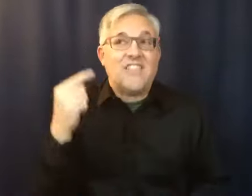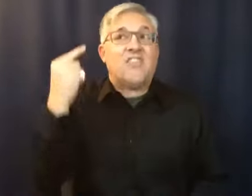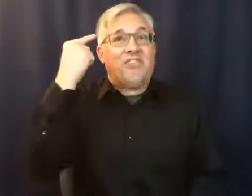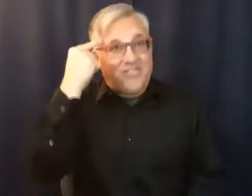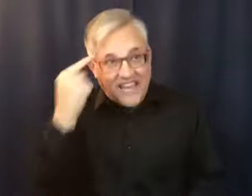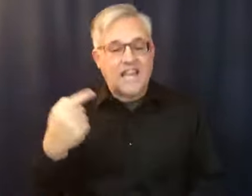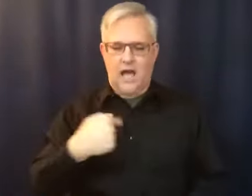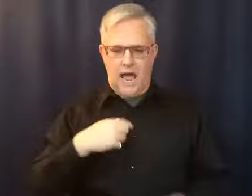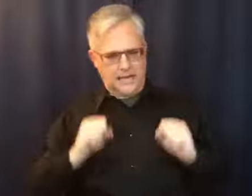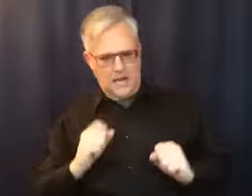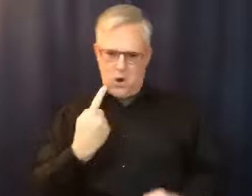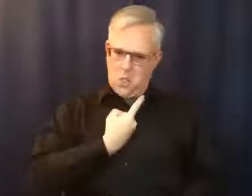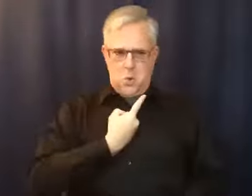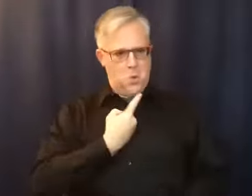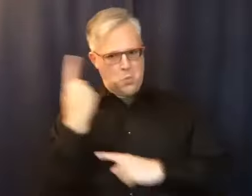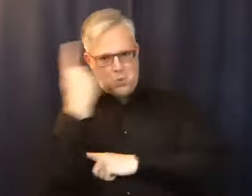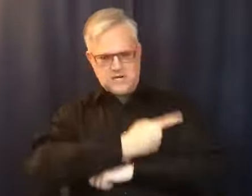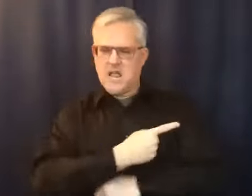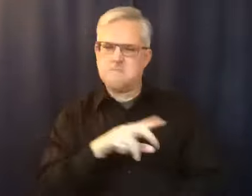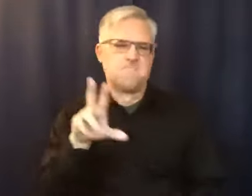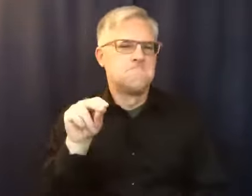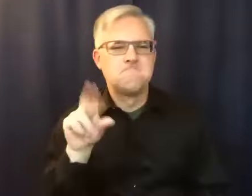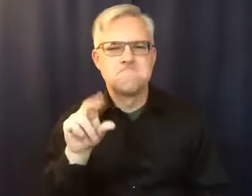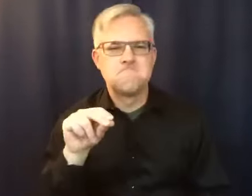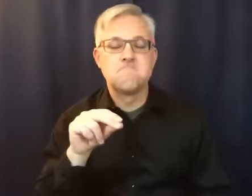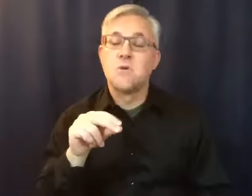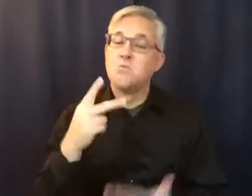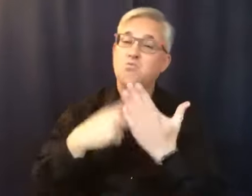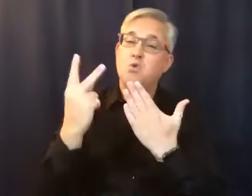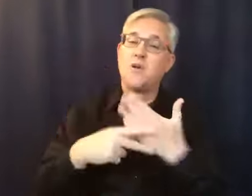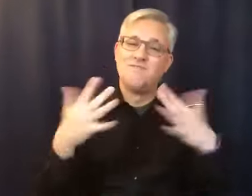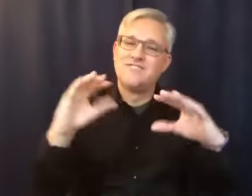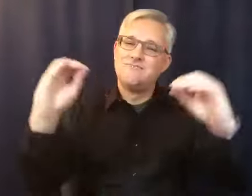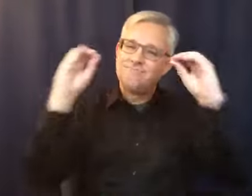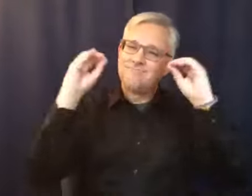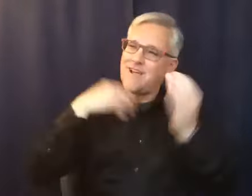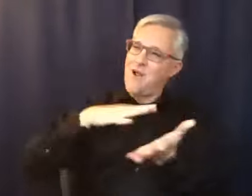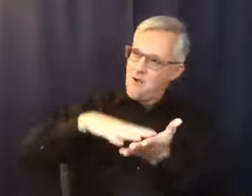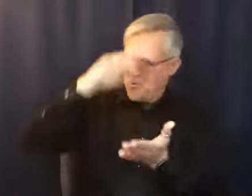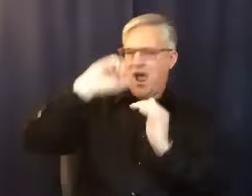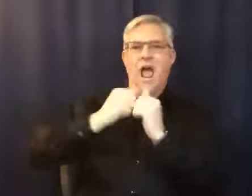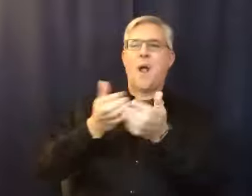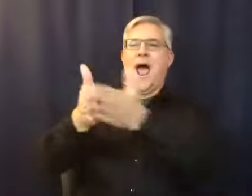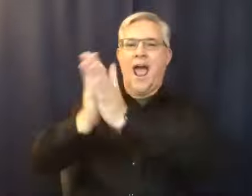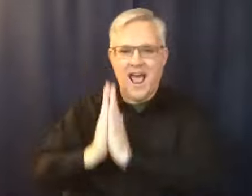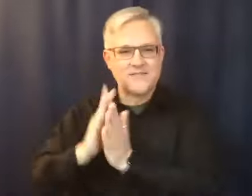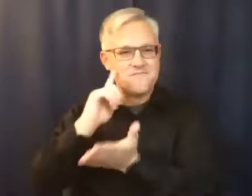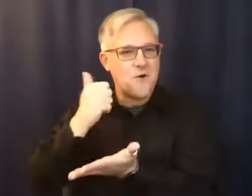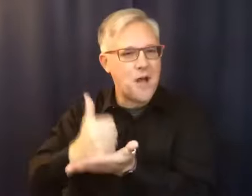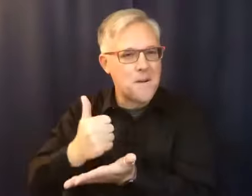But I've learned through this program how to reach out for help. I've understood that, you know, my talking days are just about over. As